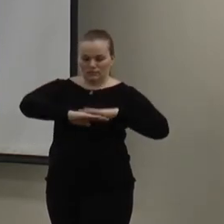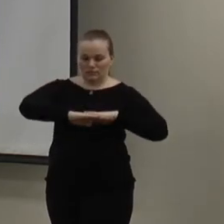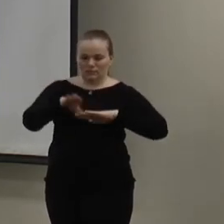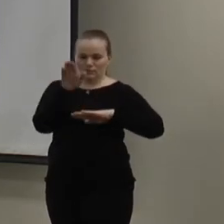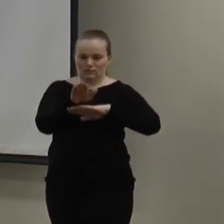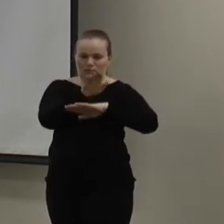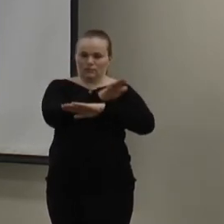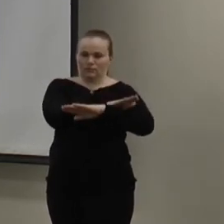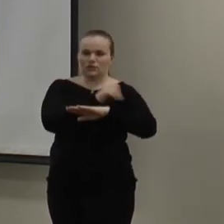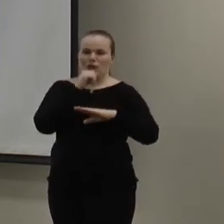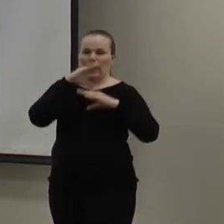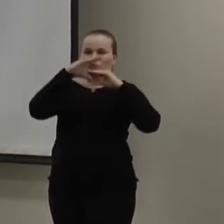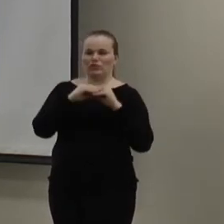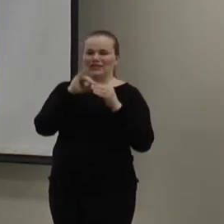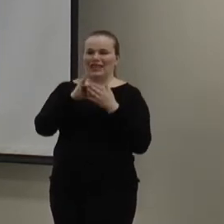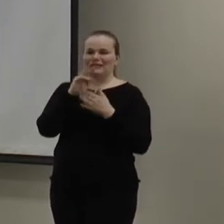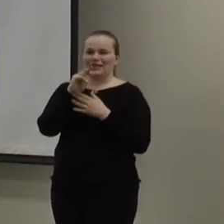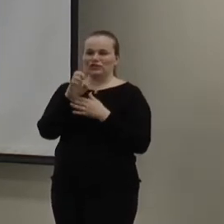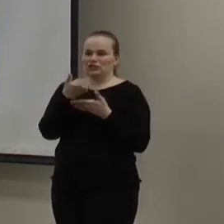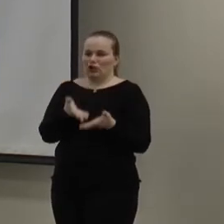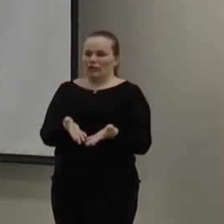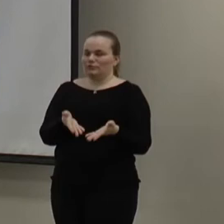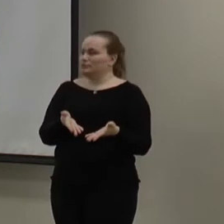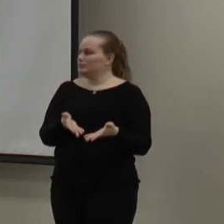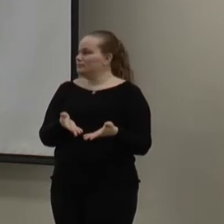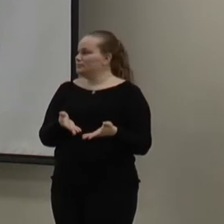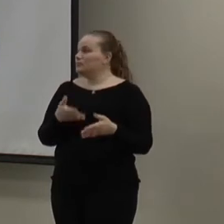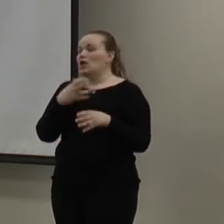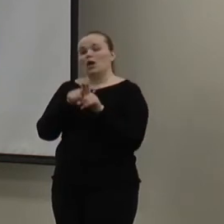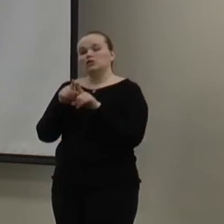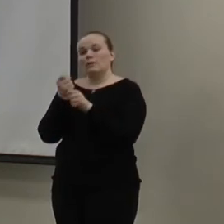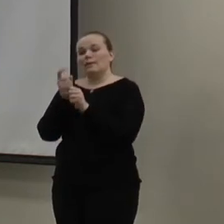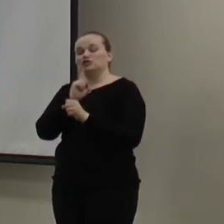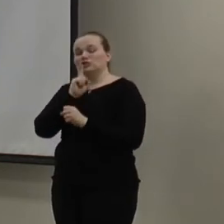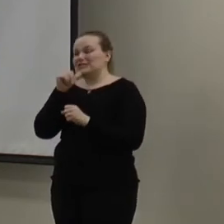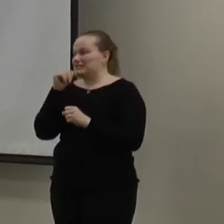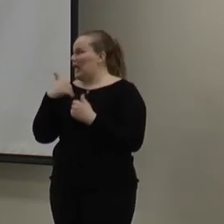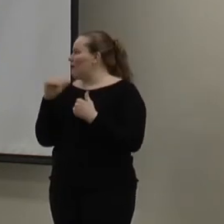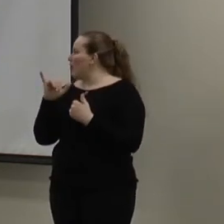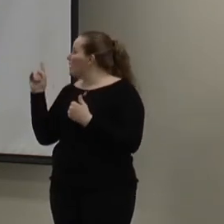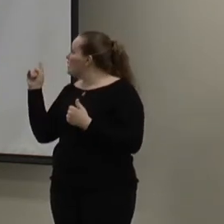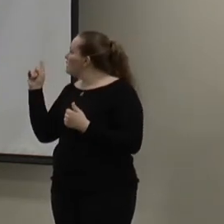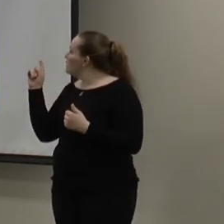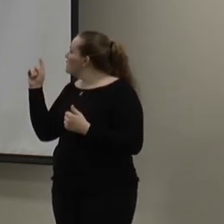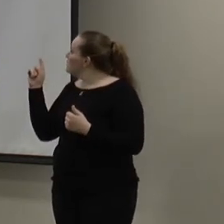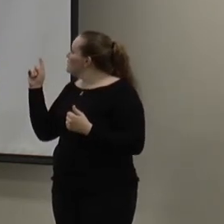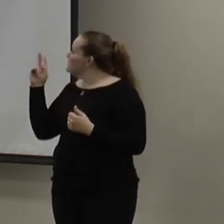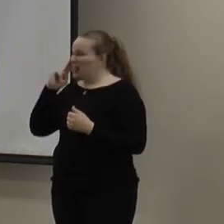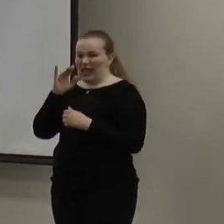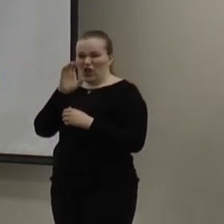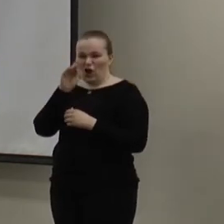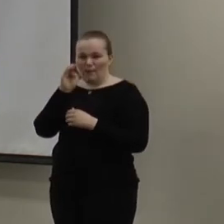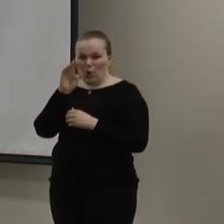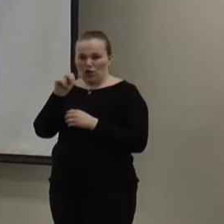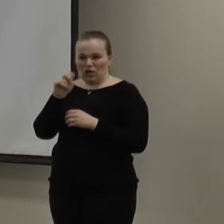compressing the insulation that's already there. And you also want to make sure that it wouldn't have, like, this face on it. see that kind of cardboard?